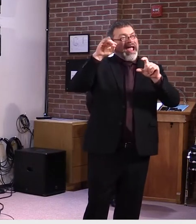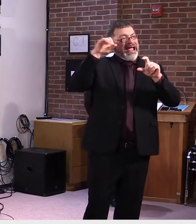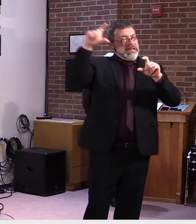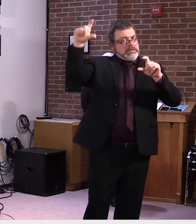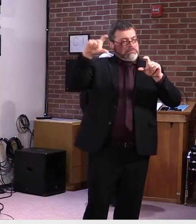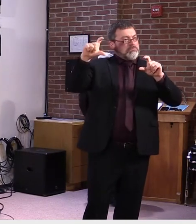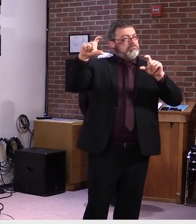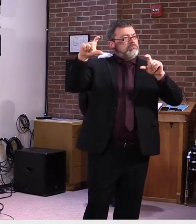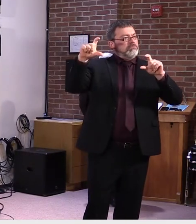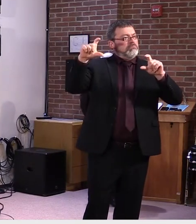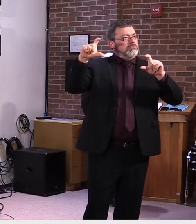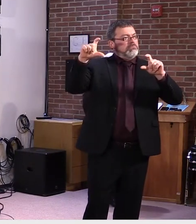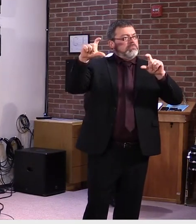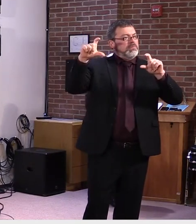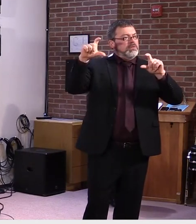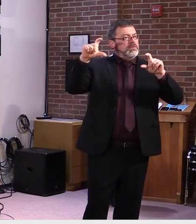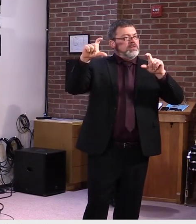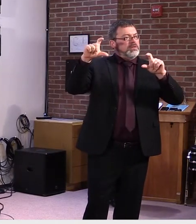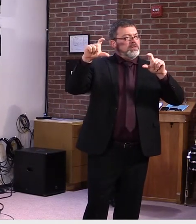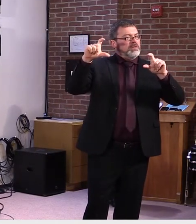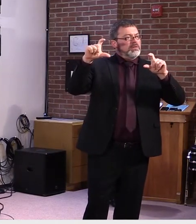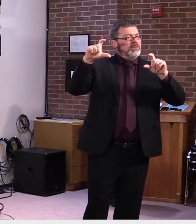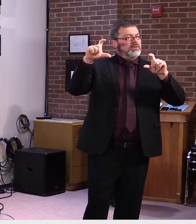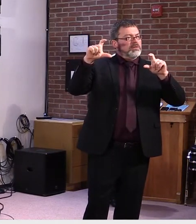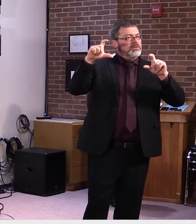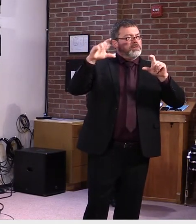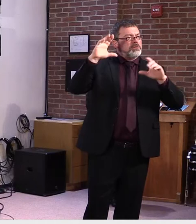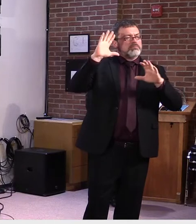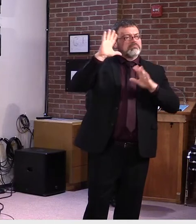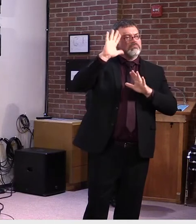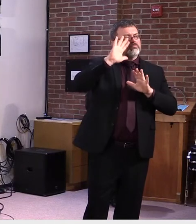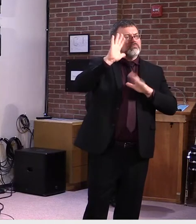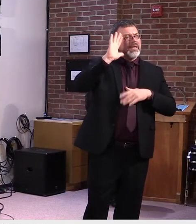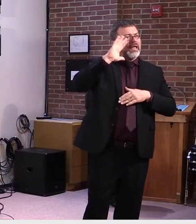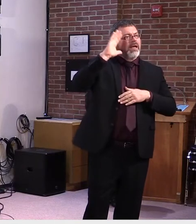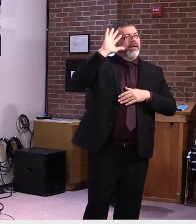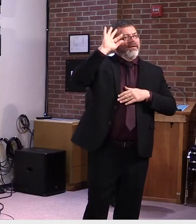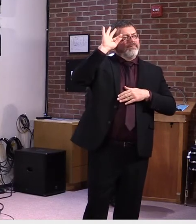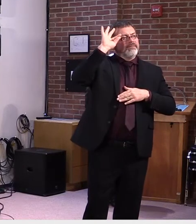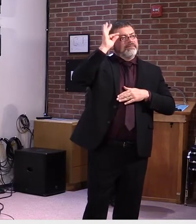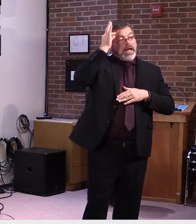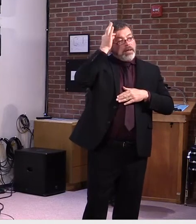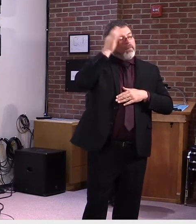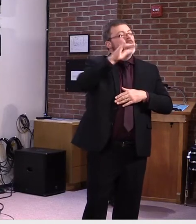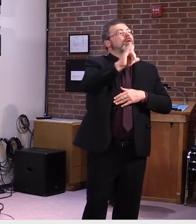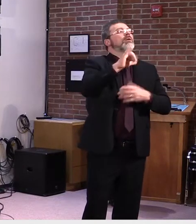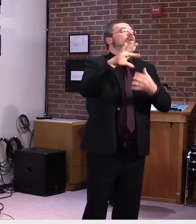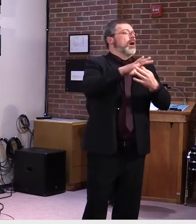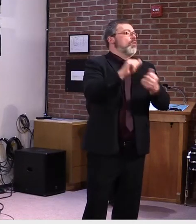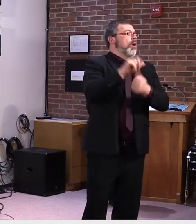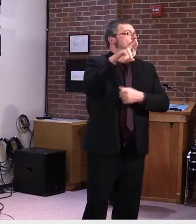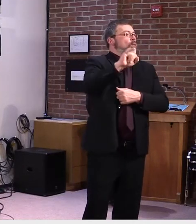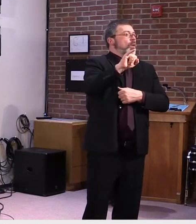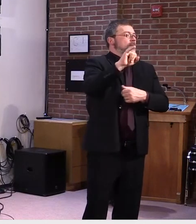but my estimate, that'd be four or five weeks worth of, um,